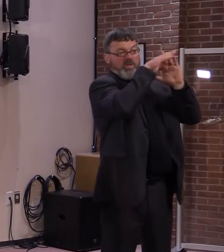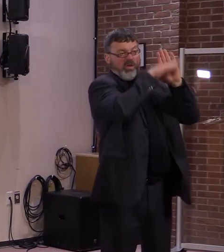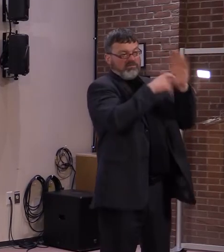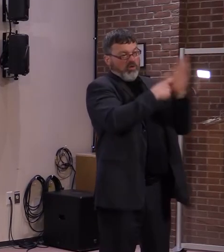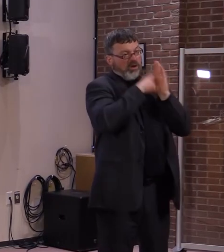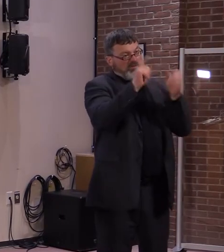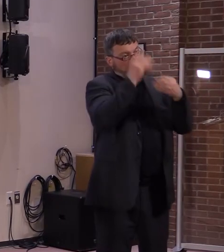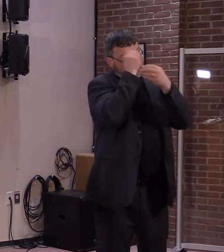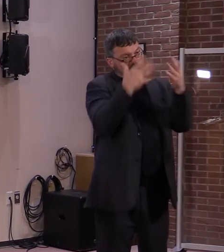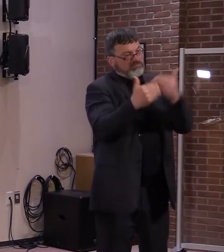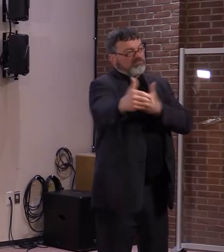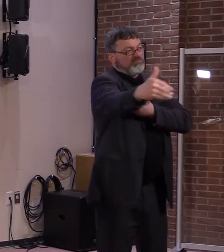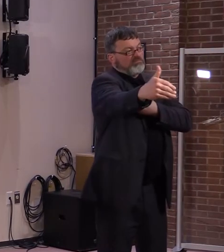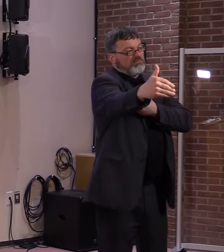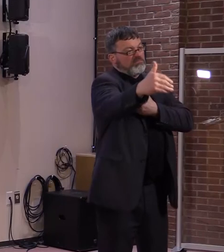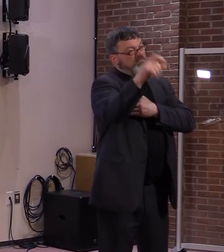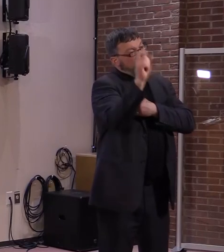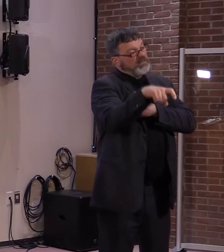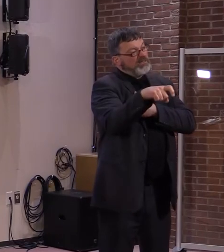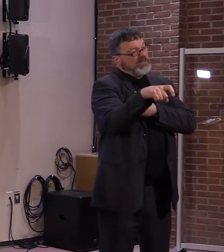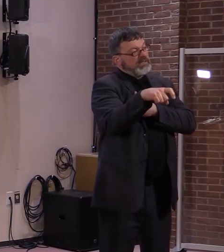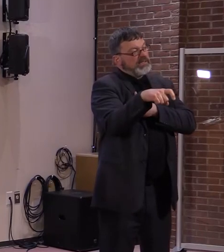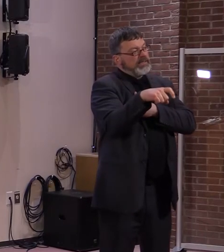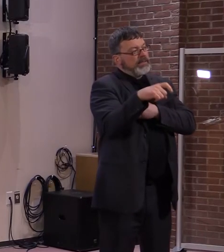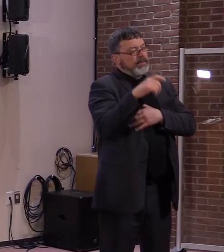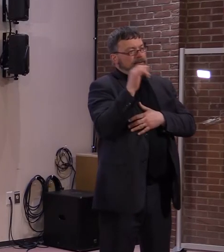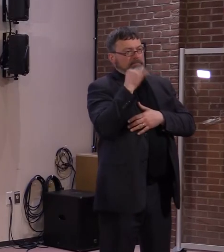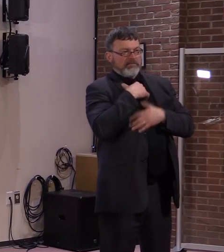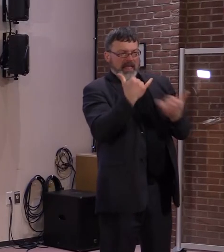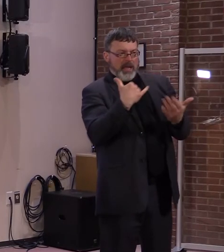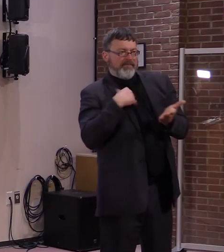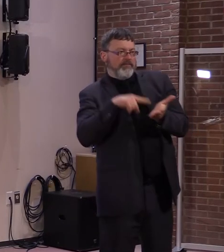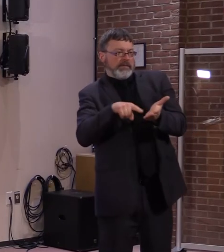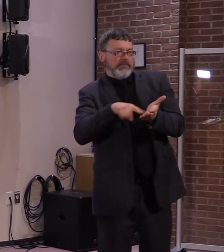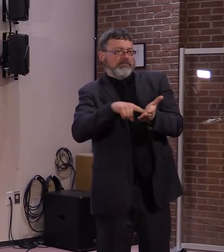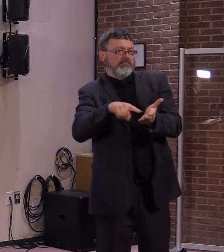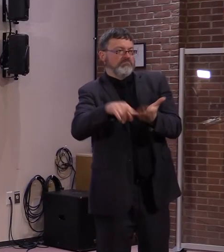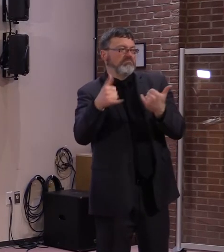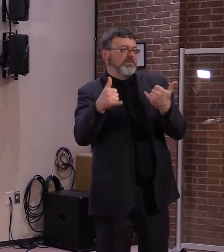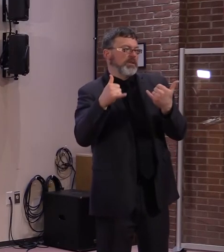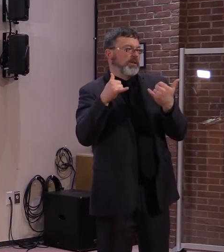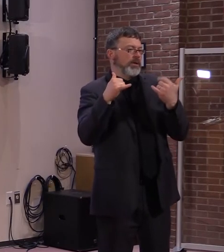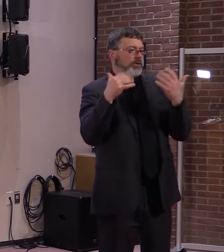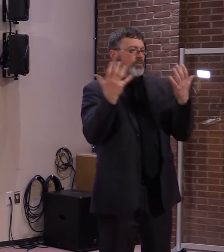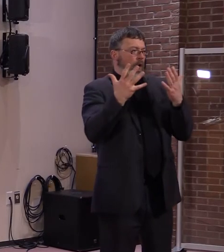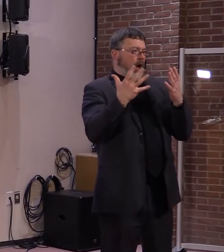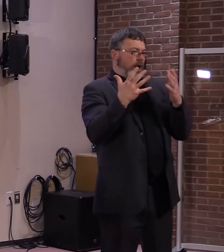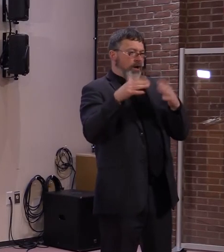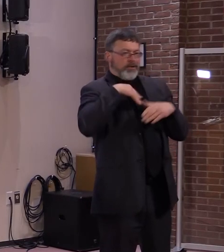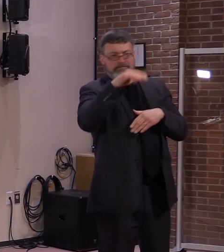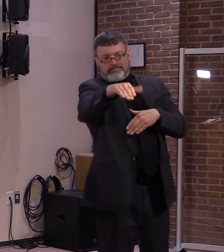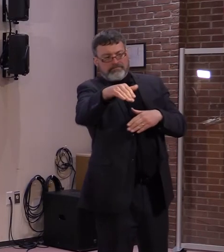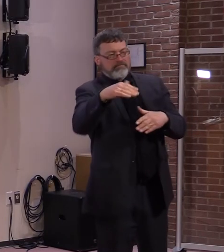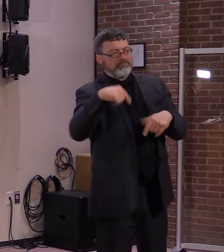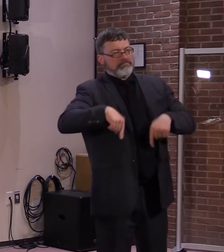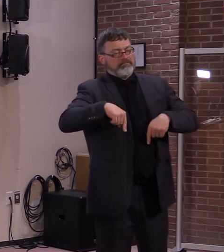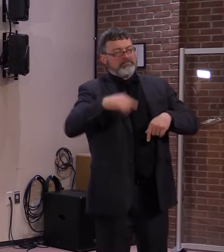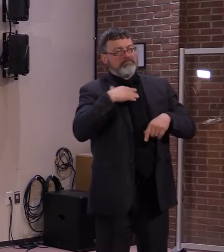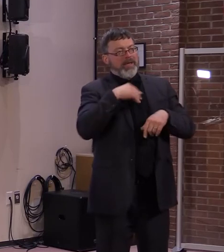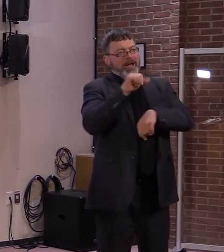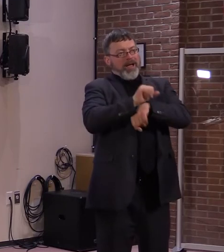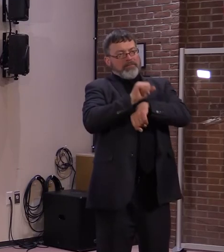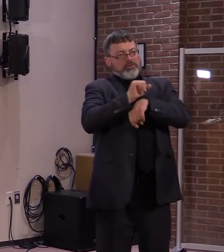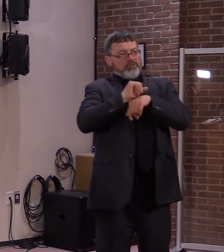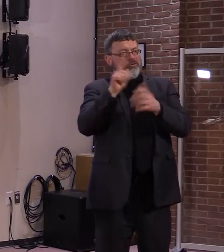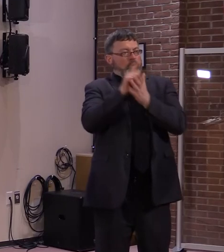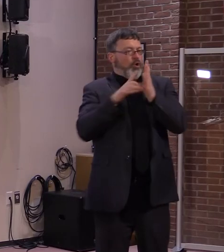what activities were occurring prior to issuing the WARN notice to see whether or not any of